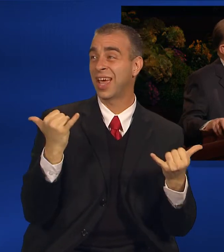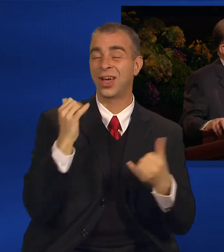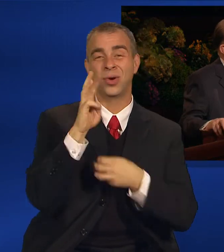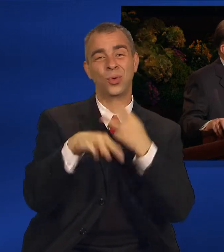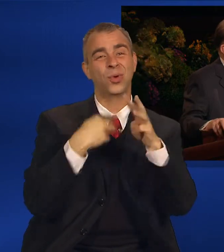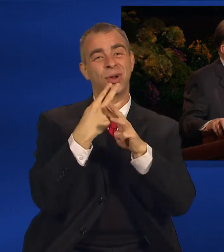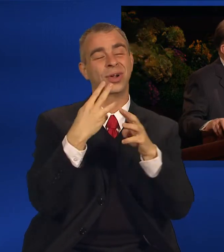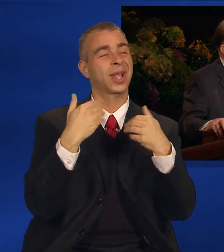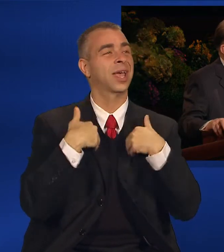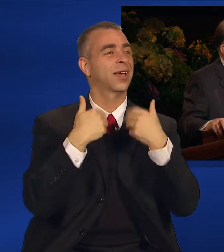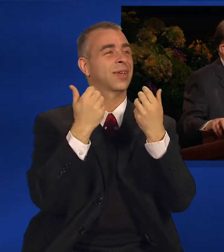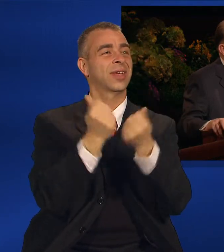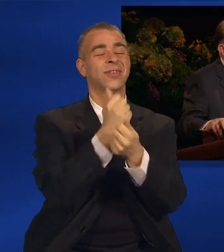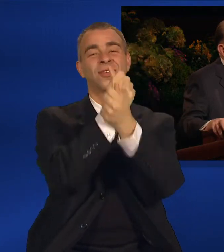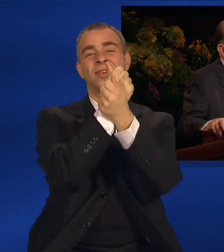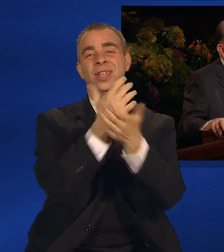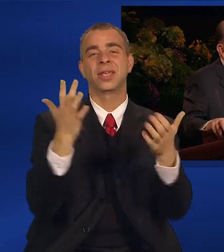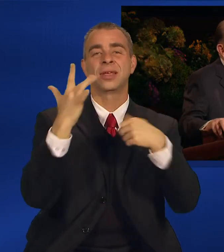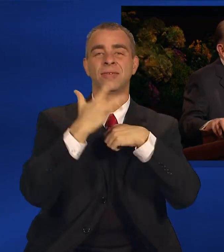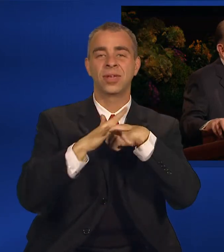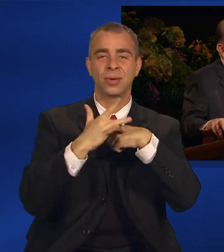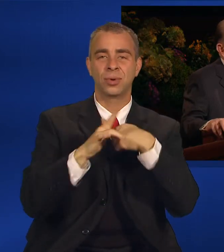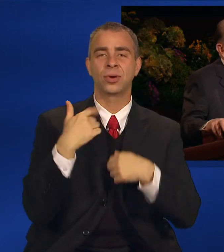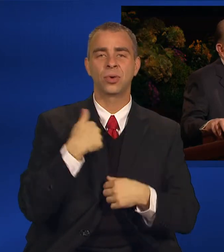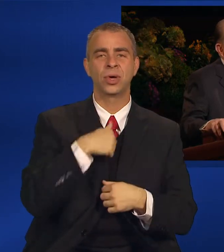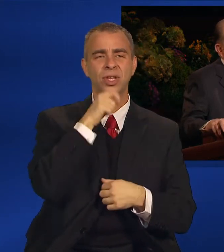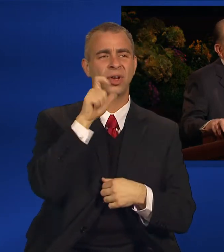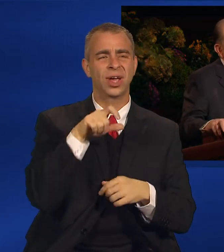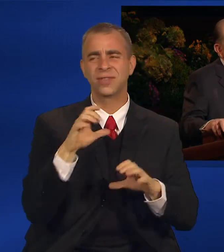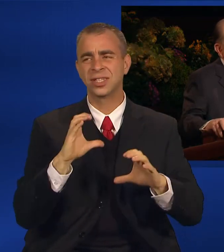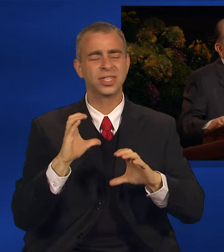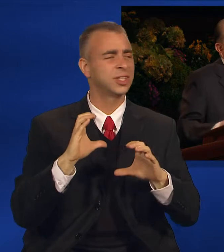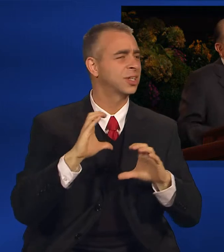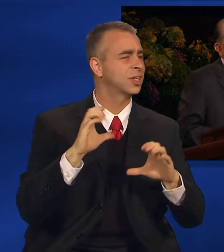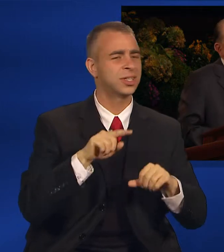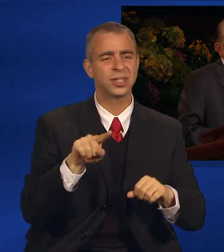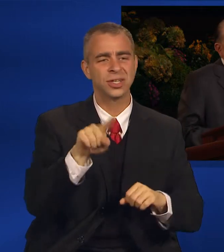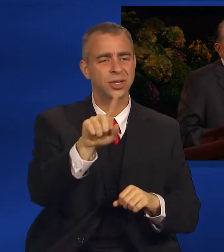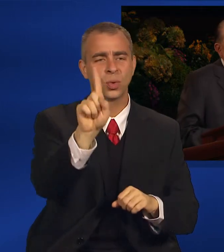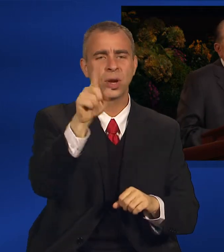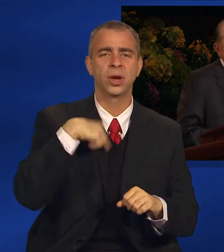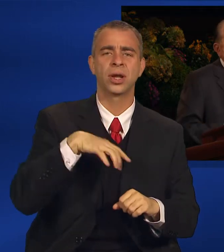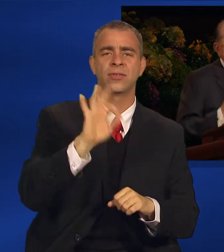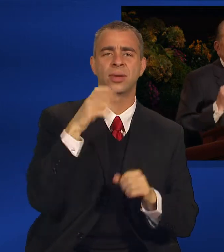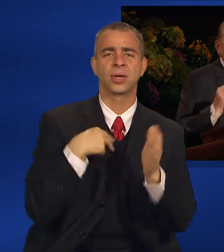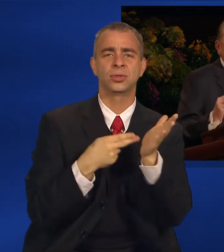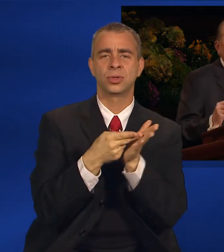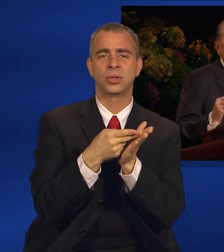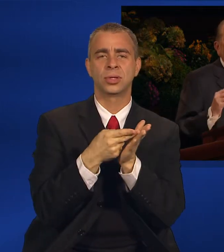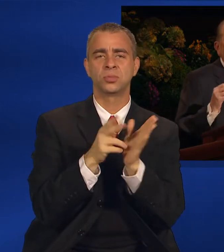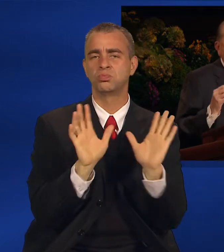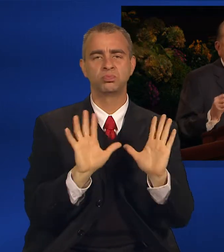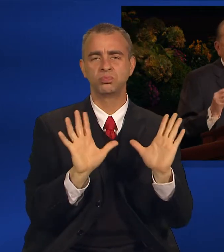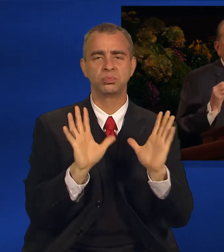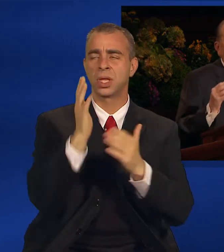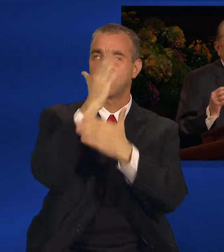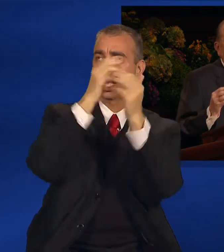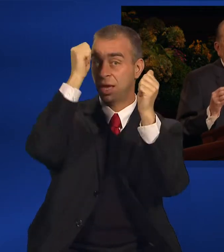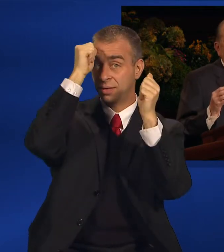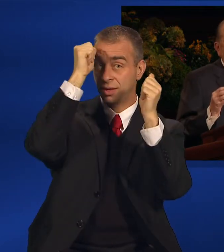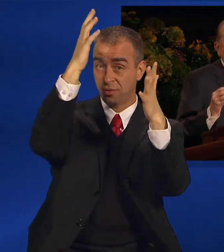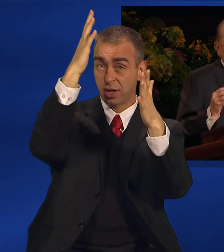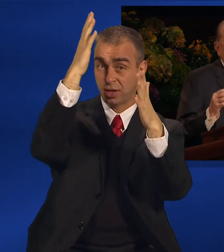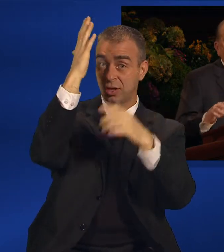uncharted seas, or to travel unmarked roads in search of truth, a loving Heavenly